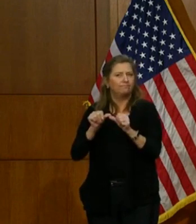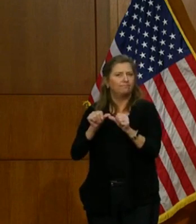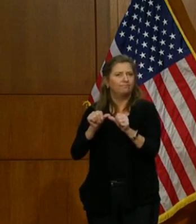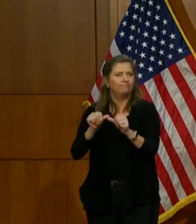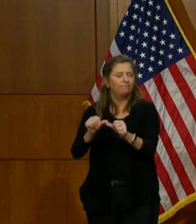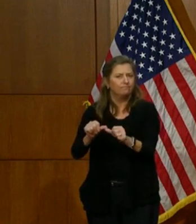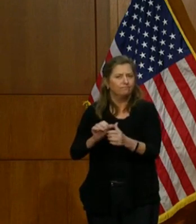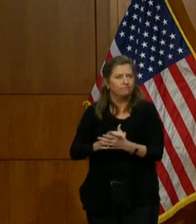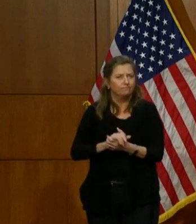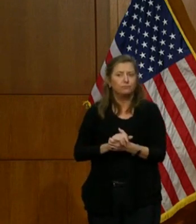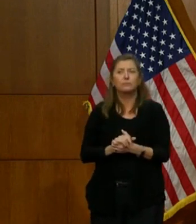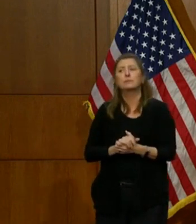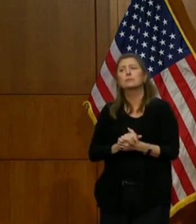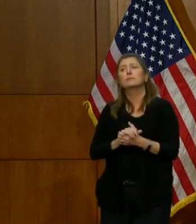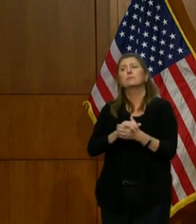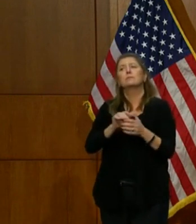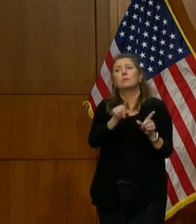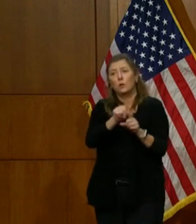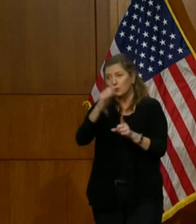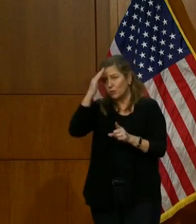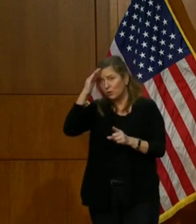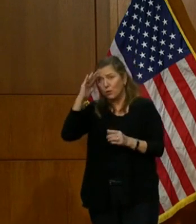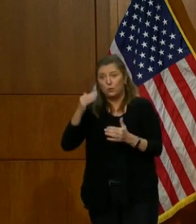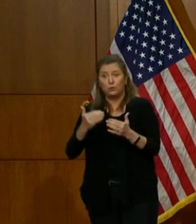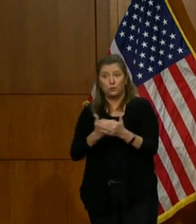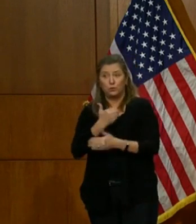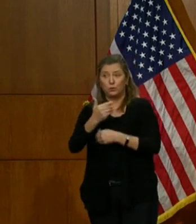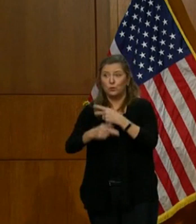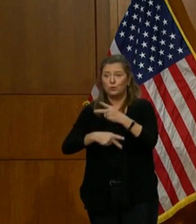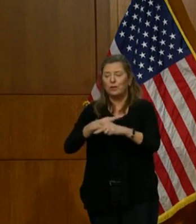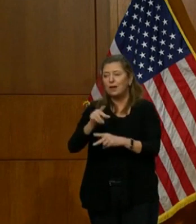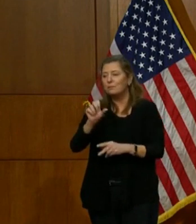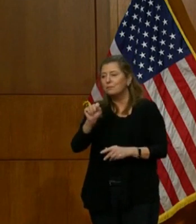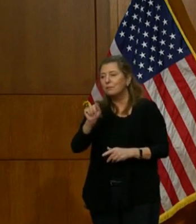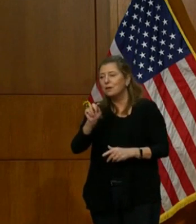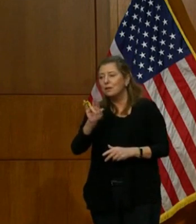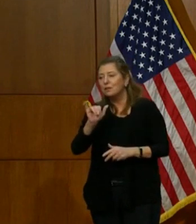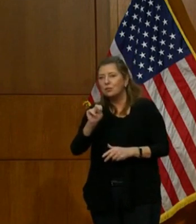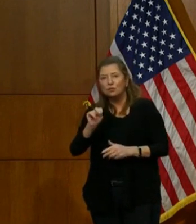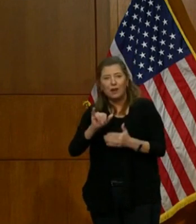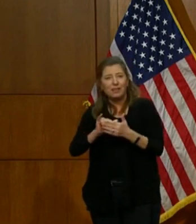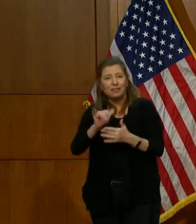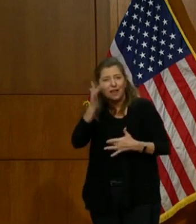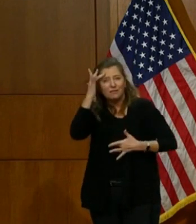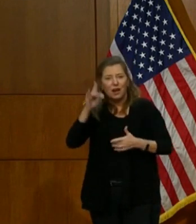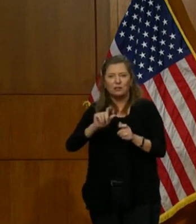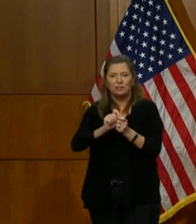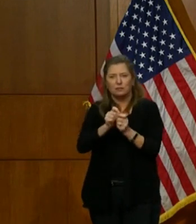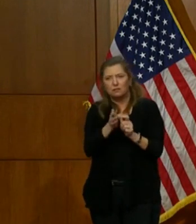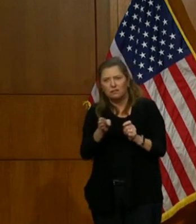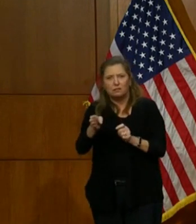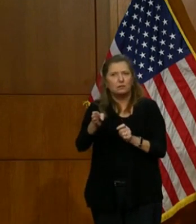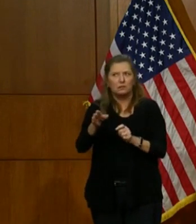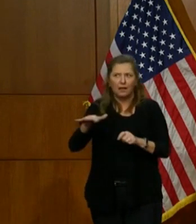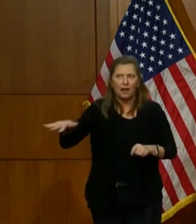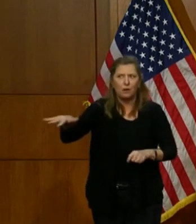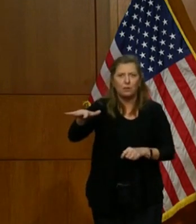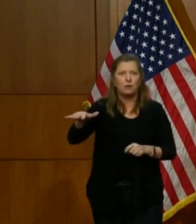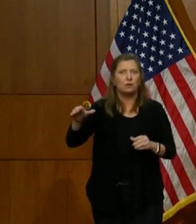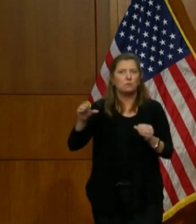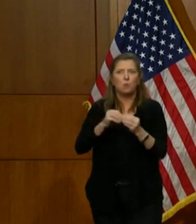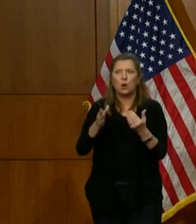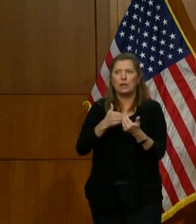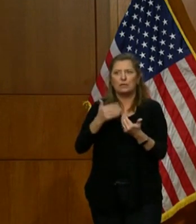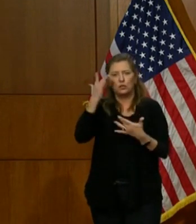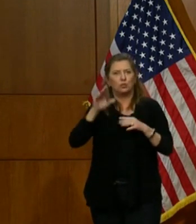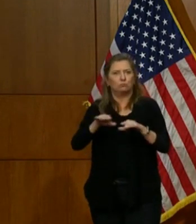We also need to be clear that new strains of the virus are out there. They're much more contagious